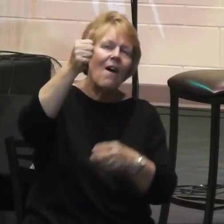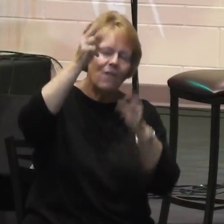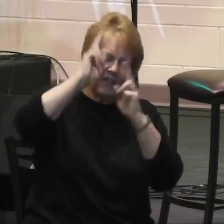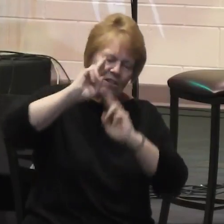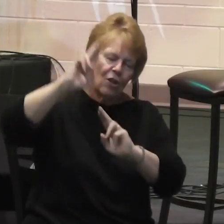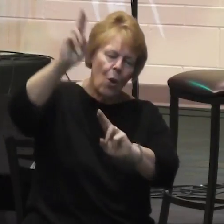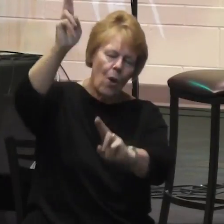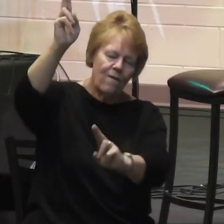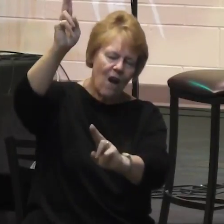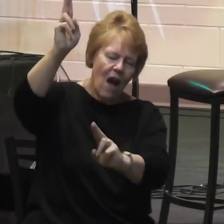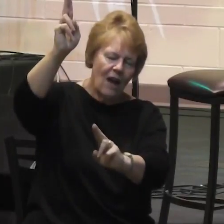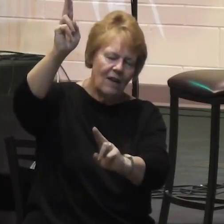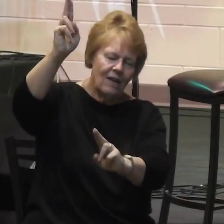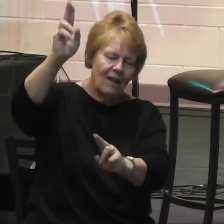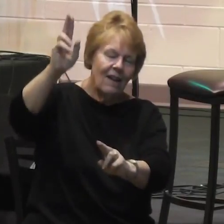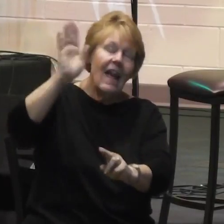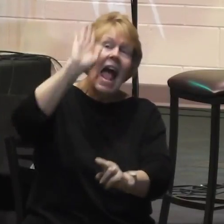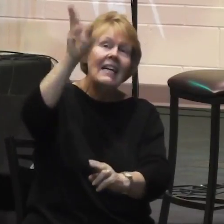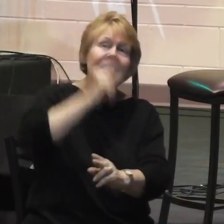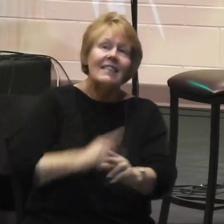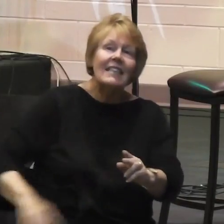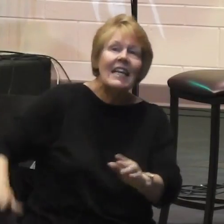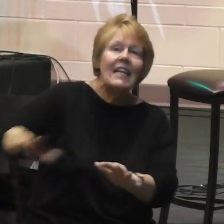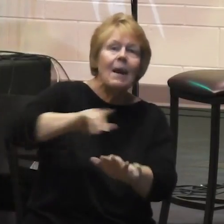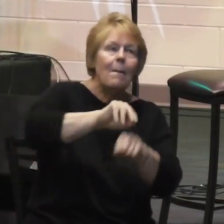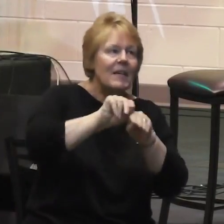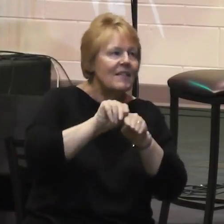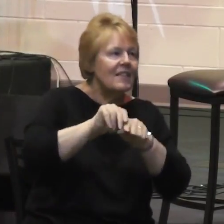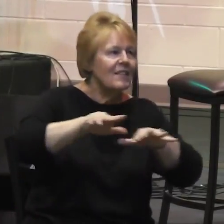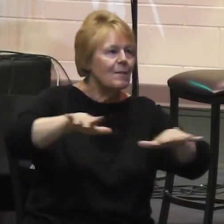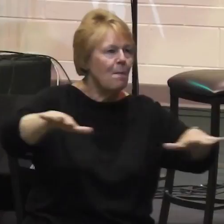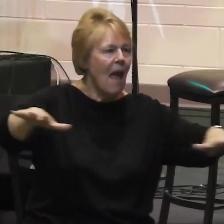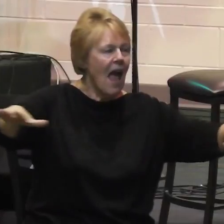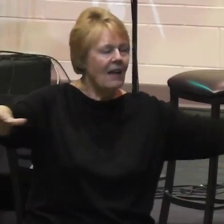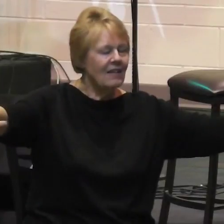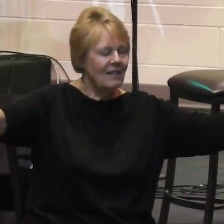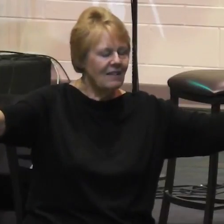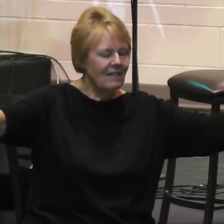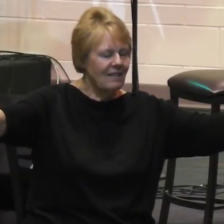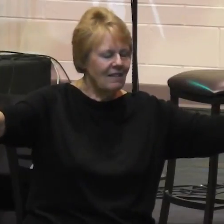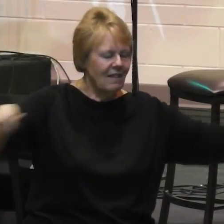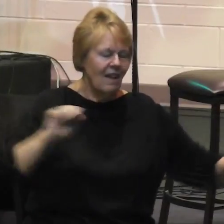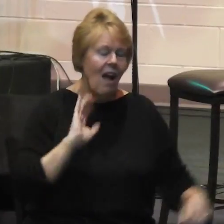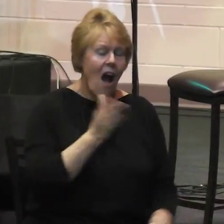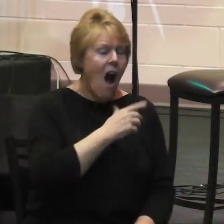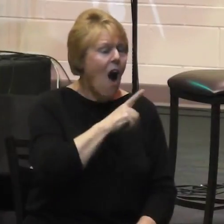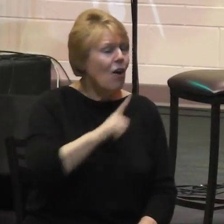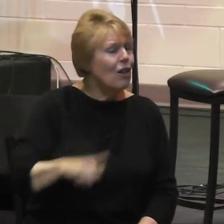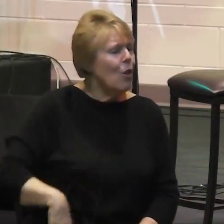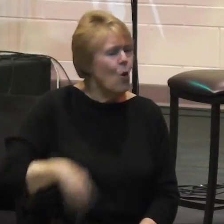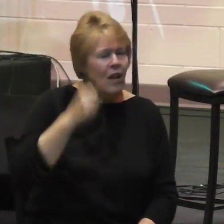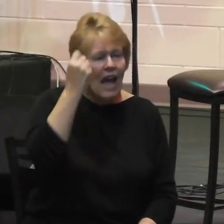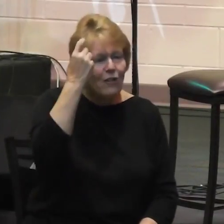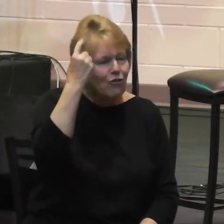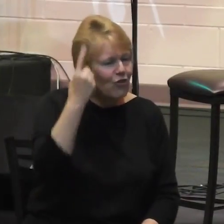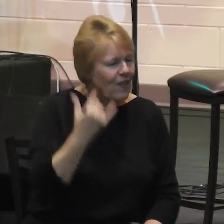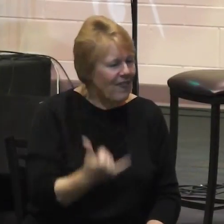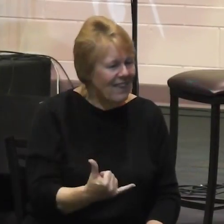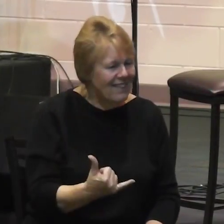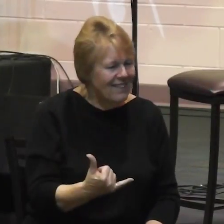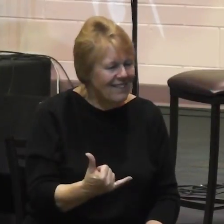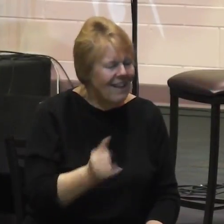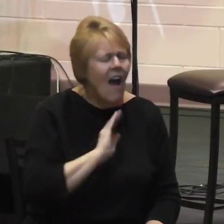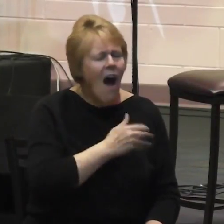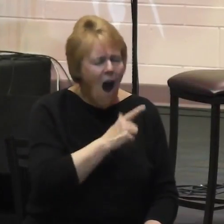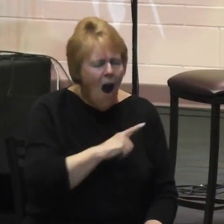And the kingdom is expanded. our Lord understood this. He made a